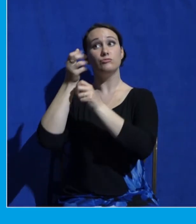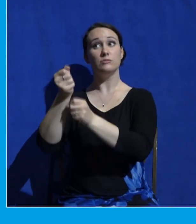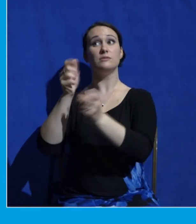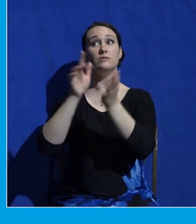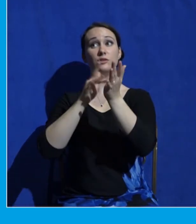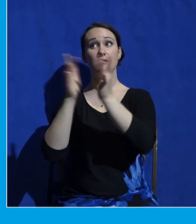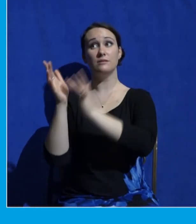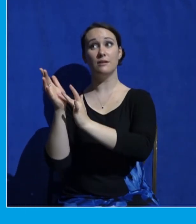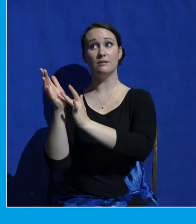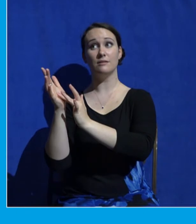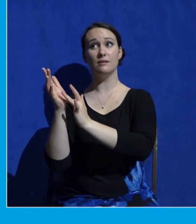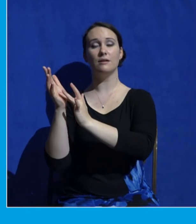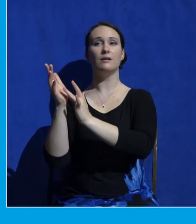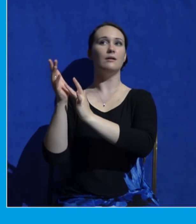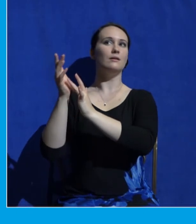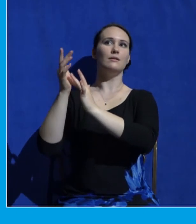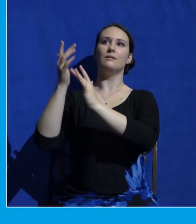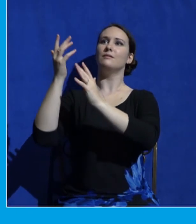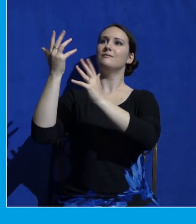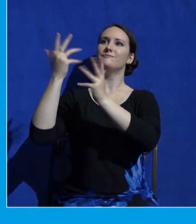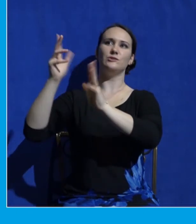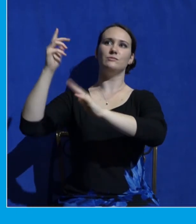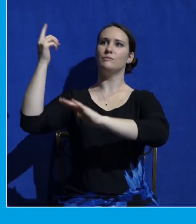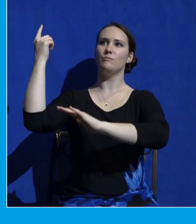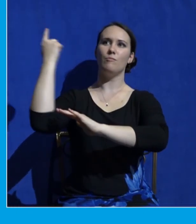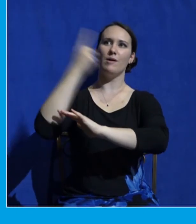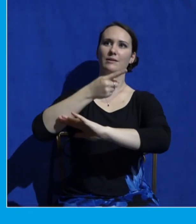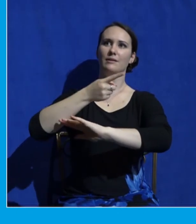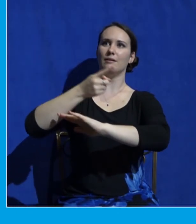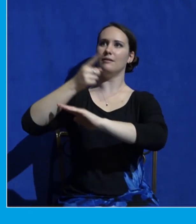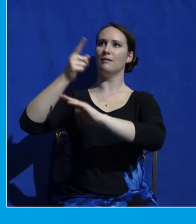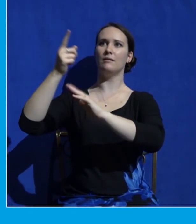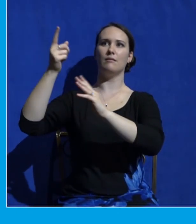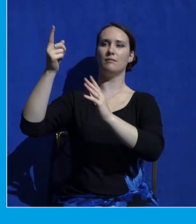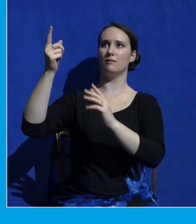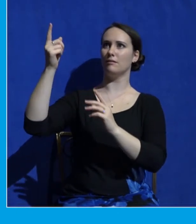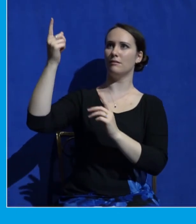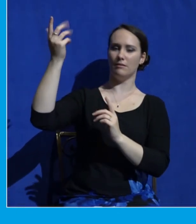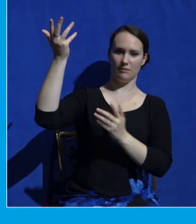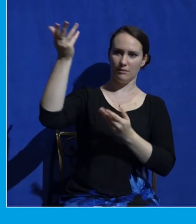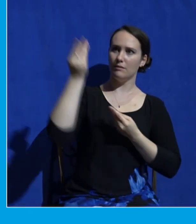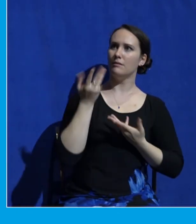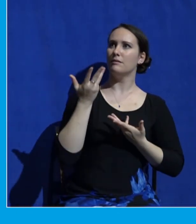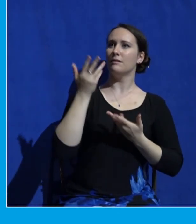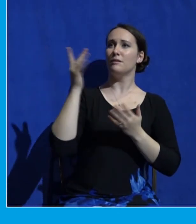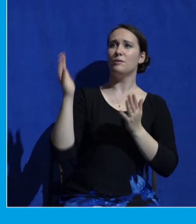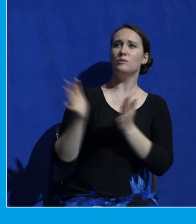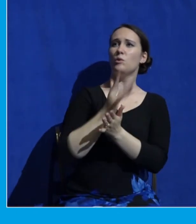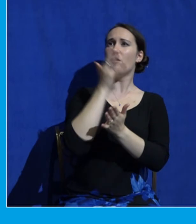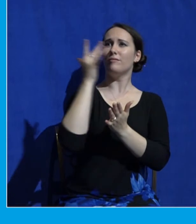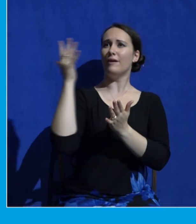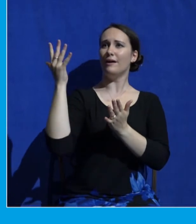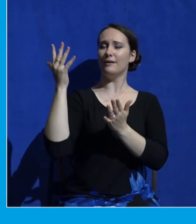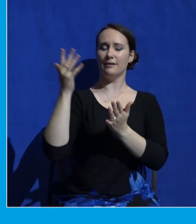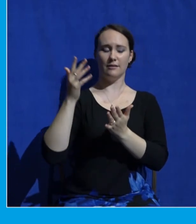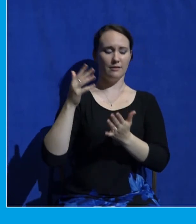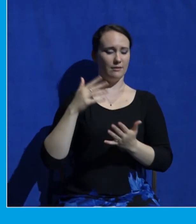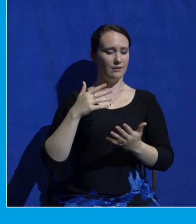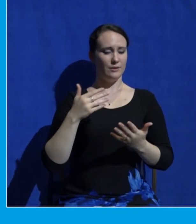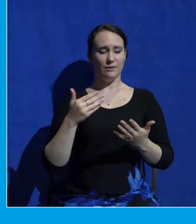one day you're going to be glorified with Jesus made whole made new no more sin no